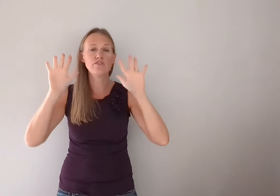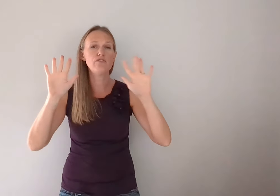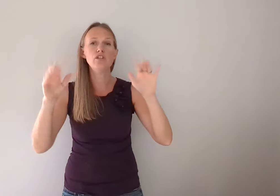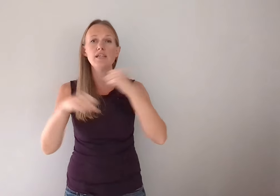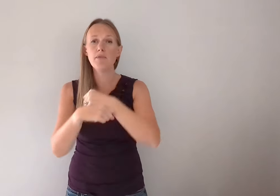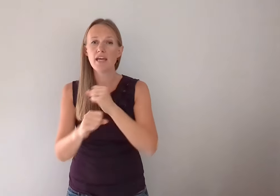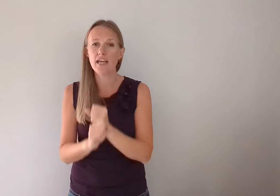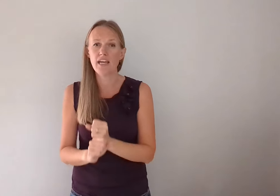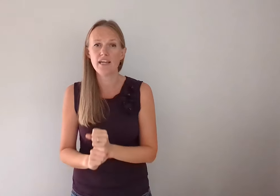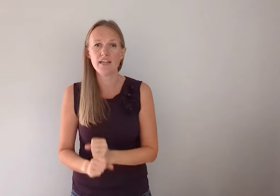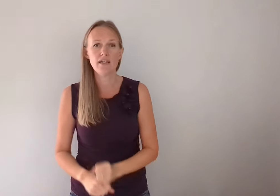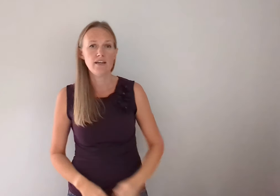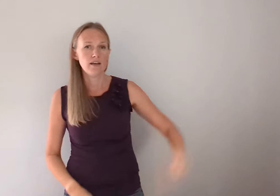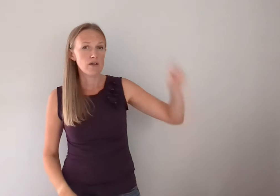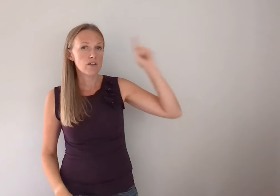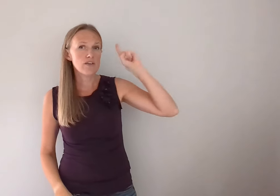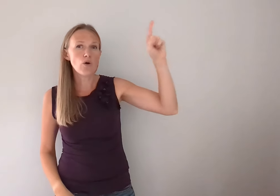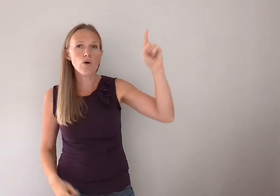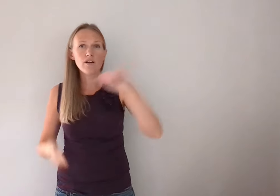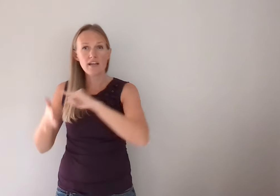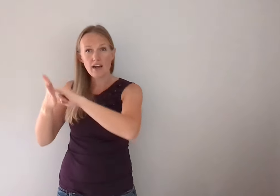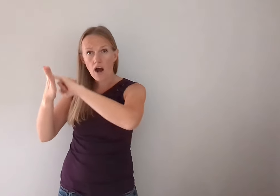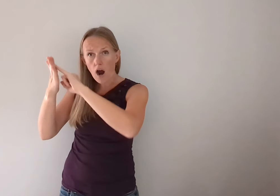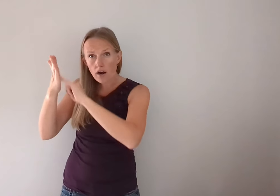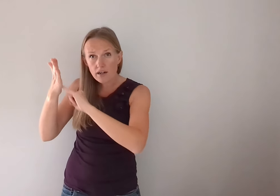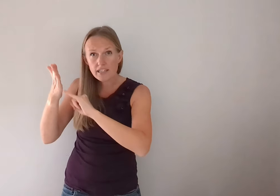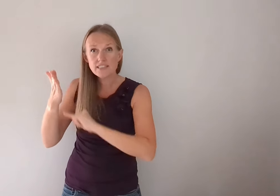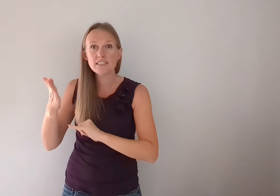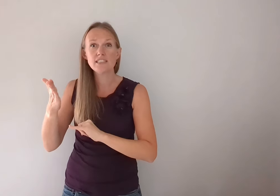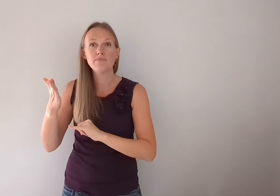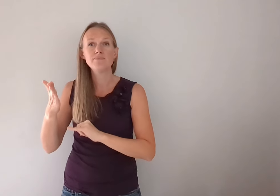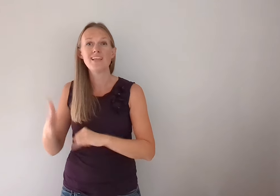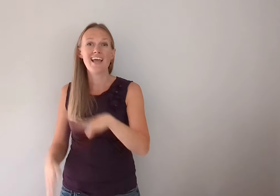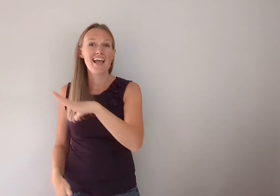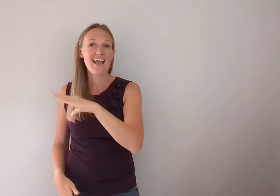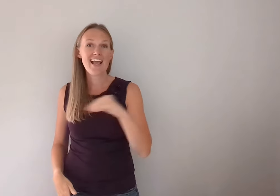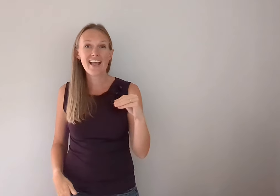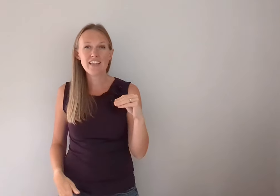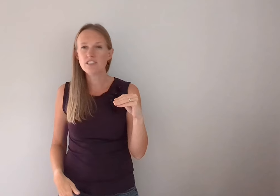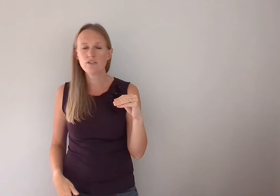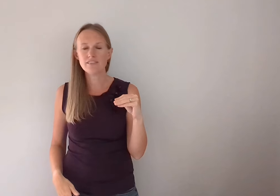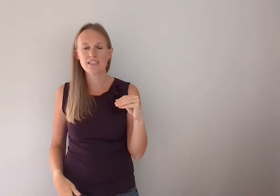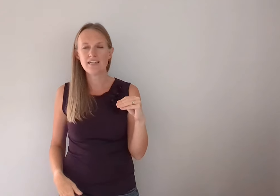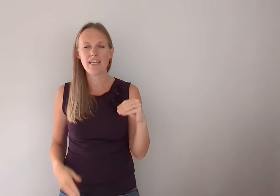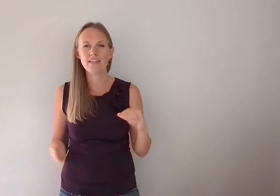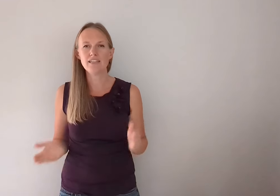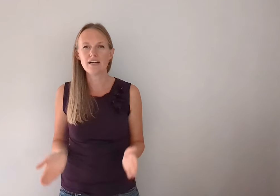made. You're an artist and you don't have to sign and there.